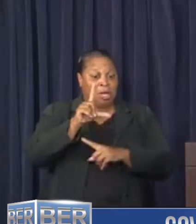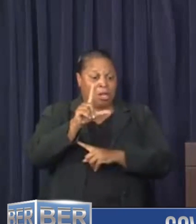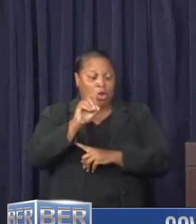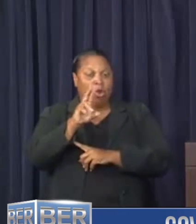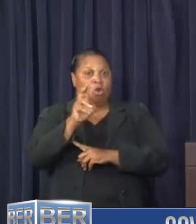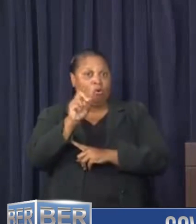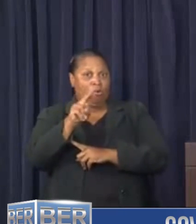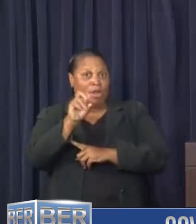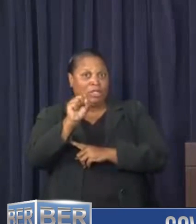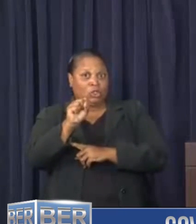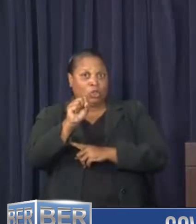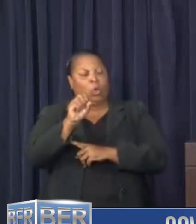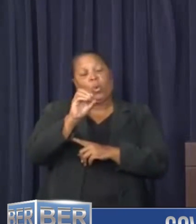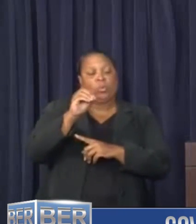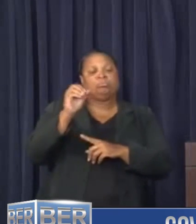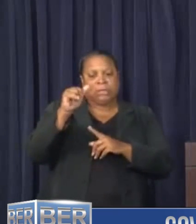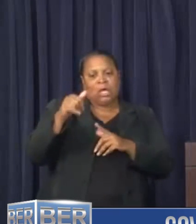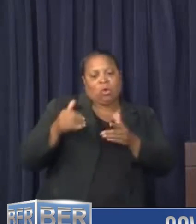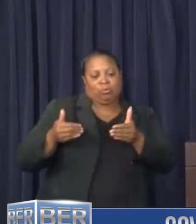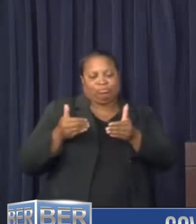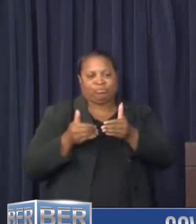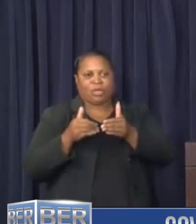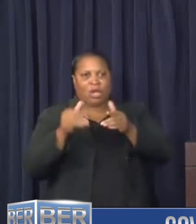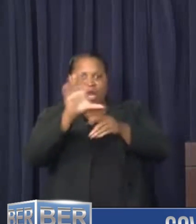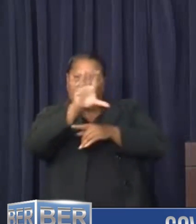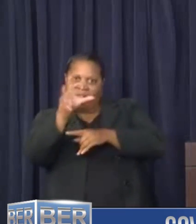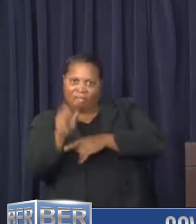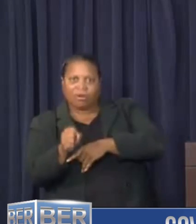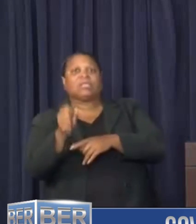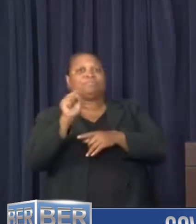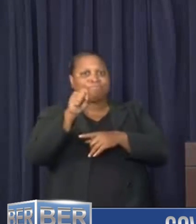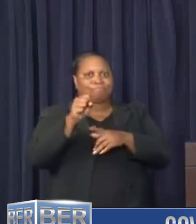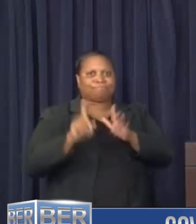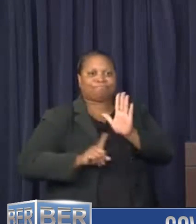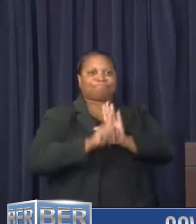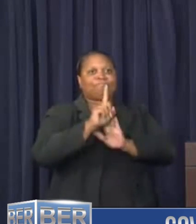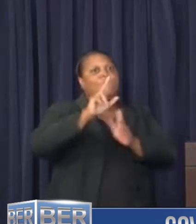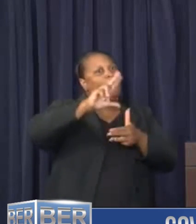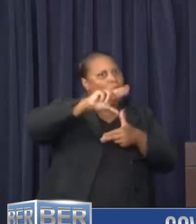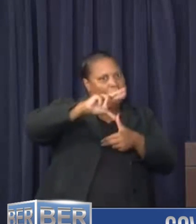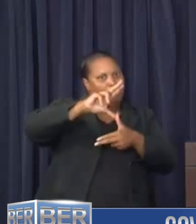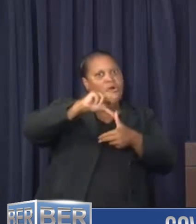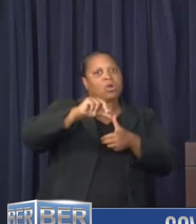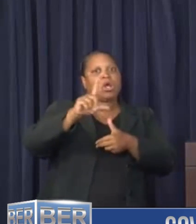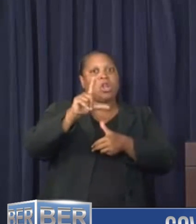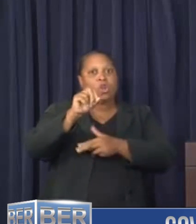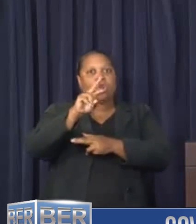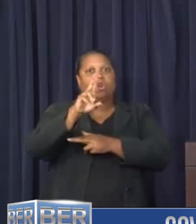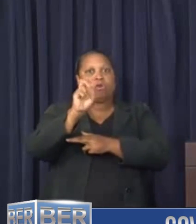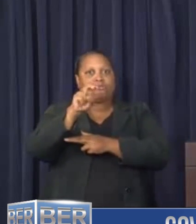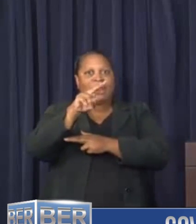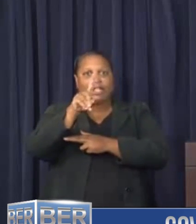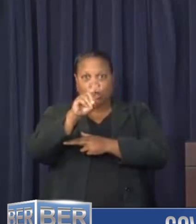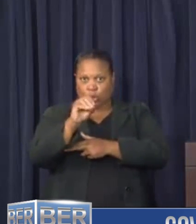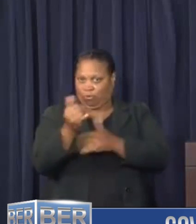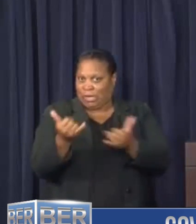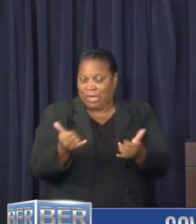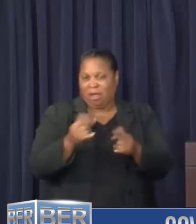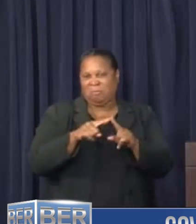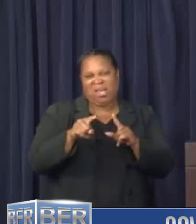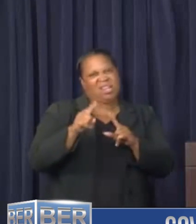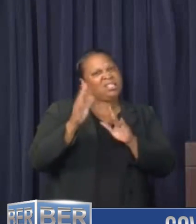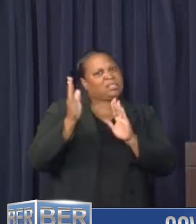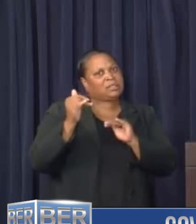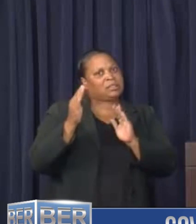southeast of us just moving off Africa now, that is expected to develop into a hurricane, it's tropical storm Lorenzo at the moment, but it's